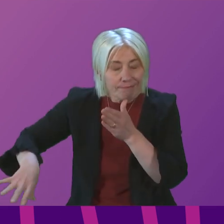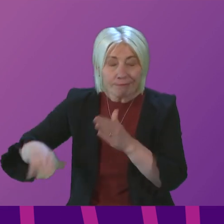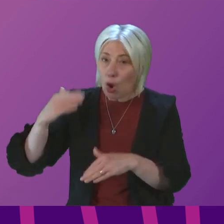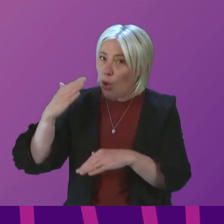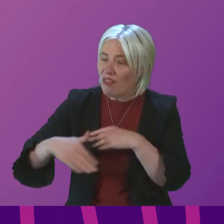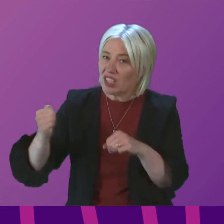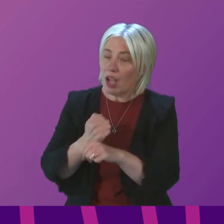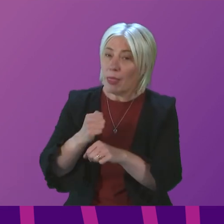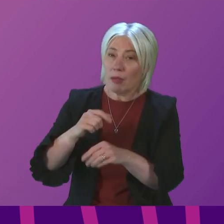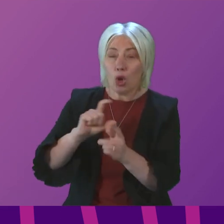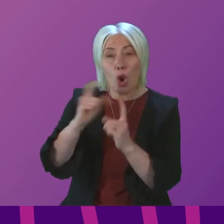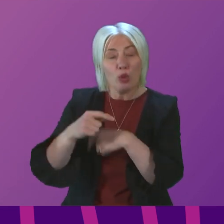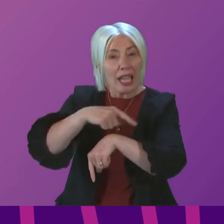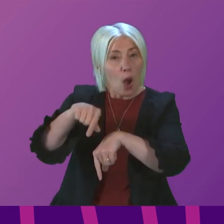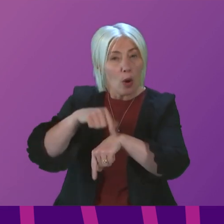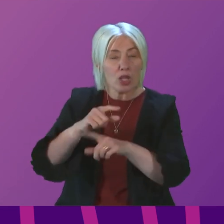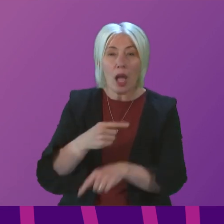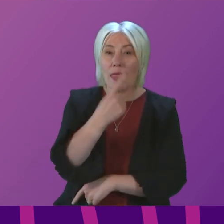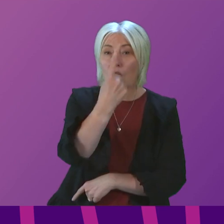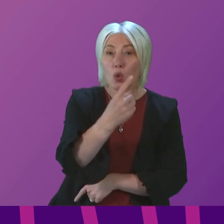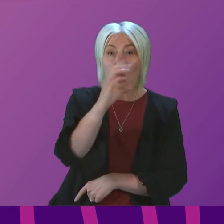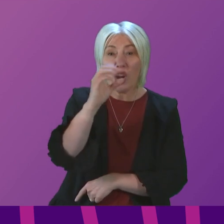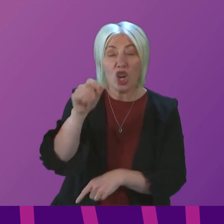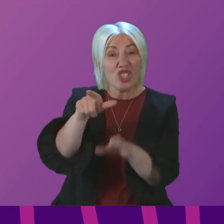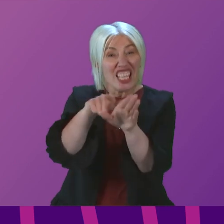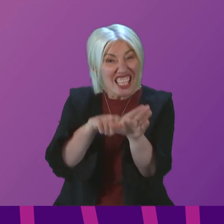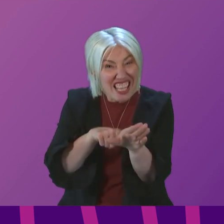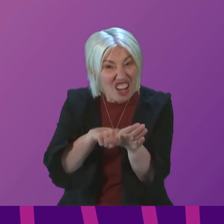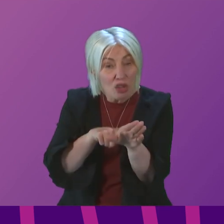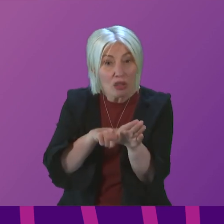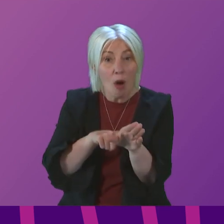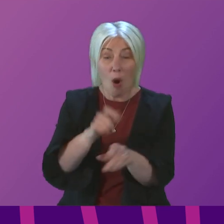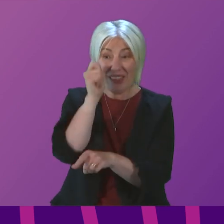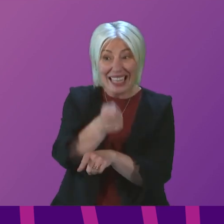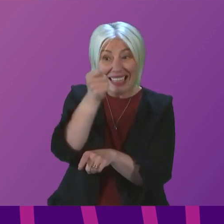at all. To put it into context, that's 100 years of sentences.